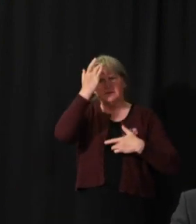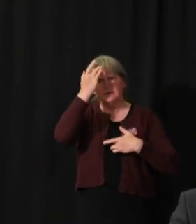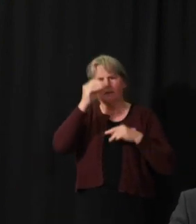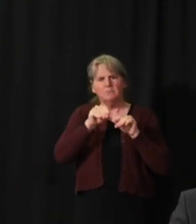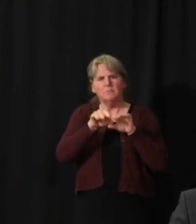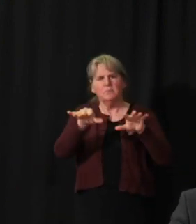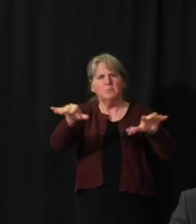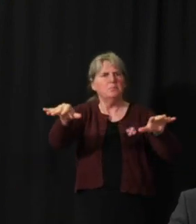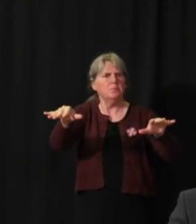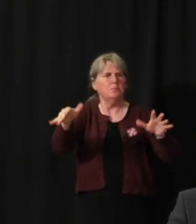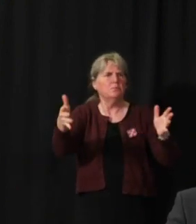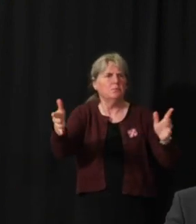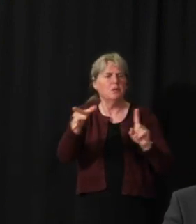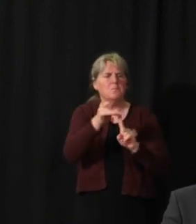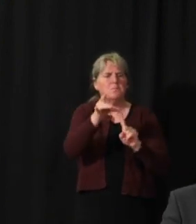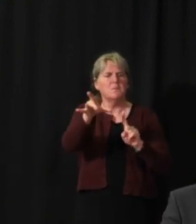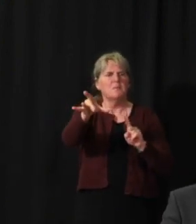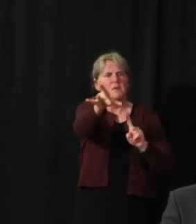transmission.